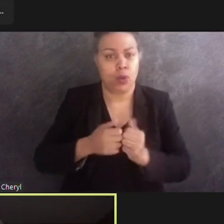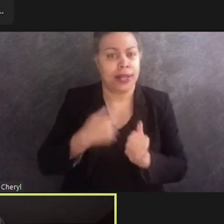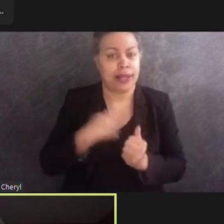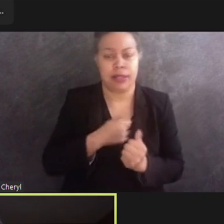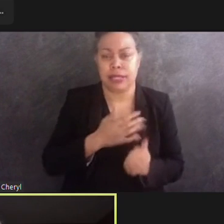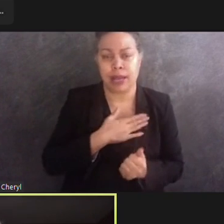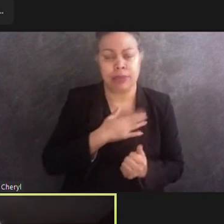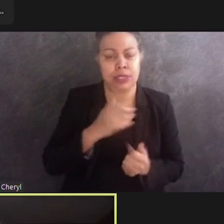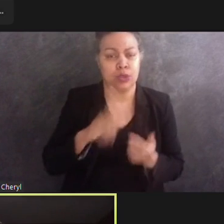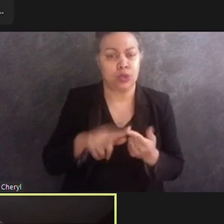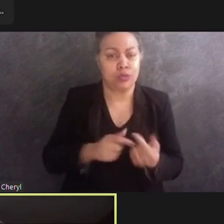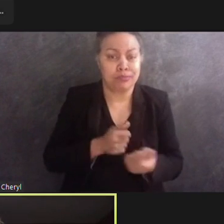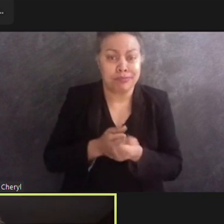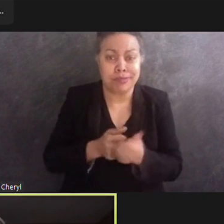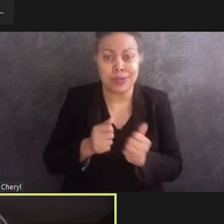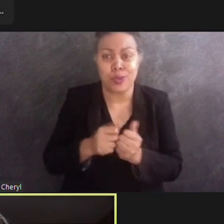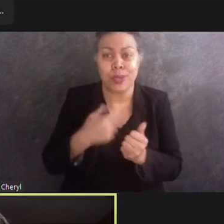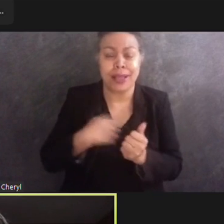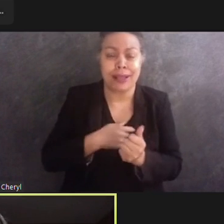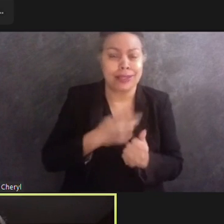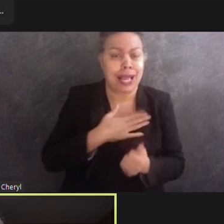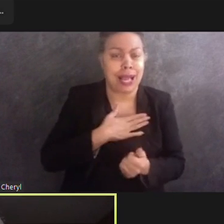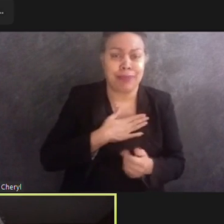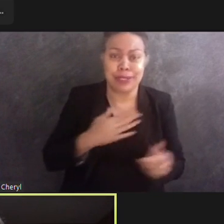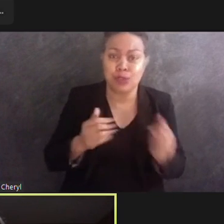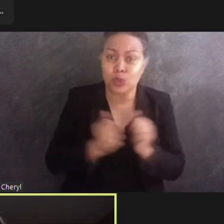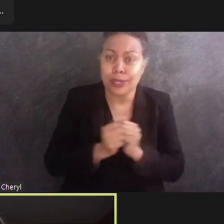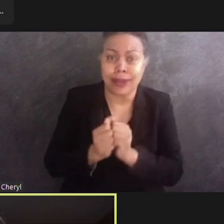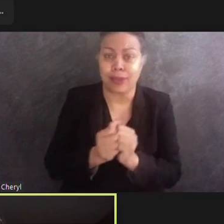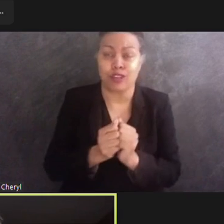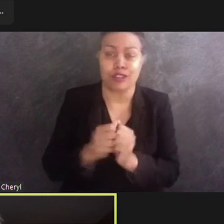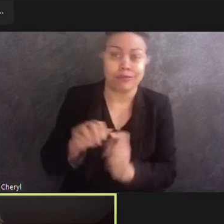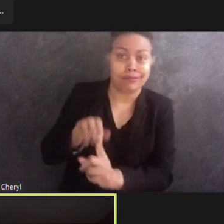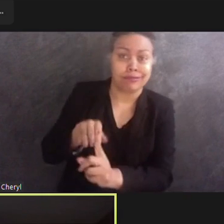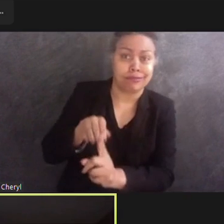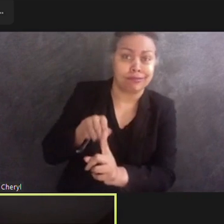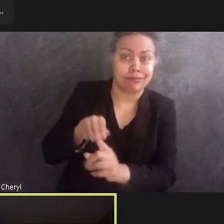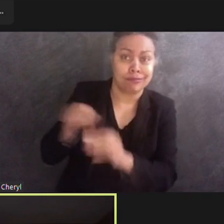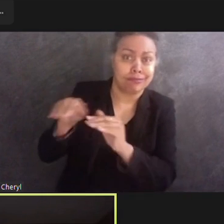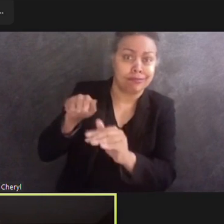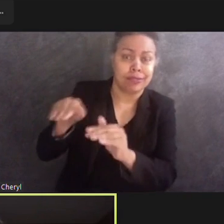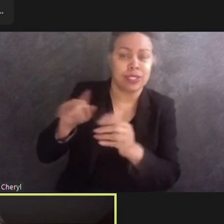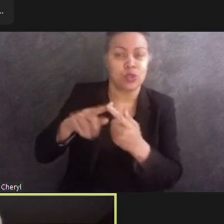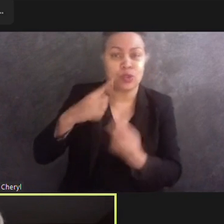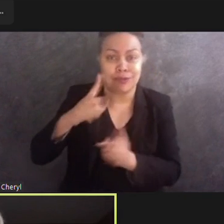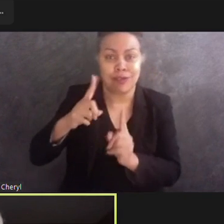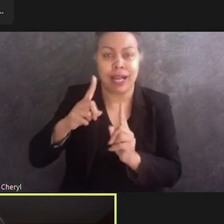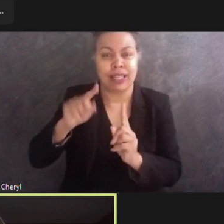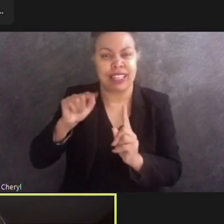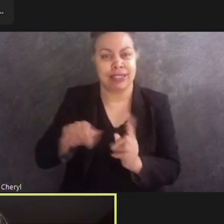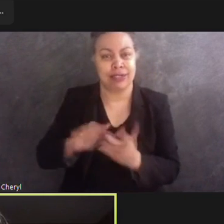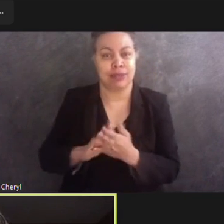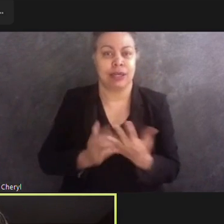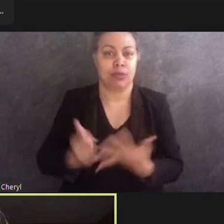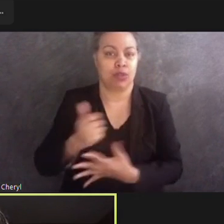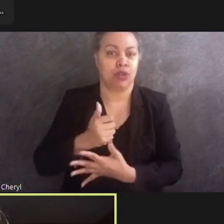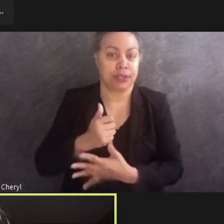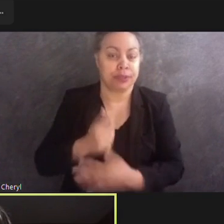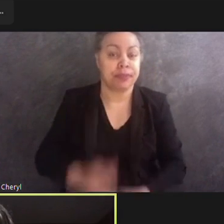and joining us in our request for this to get finally prioritized. Dr. did want to just say